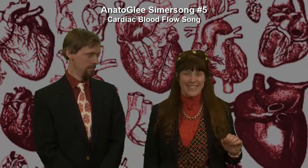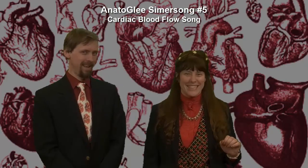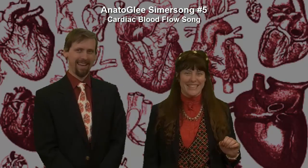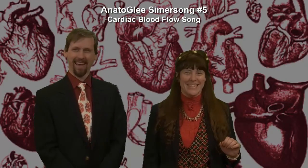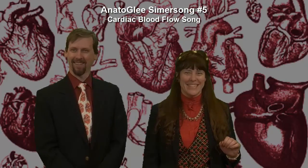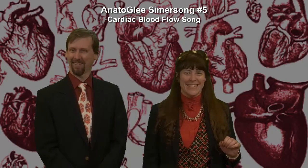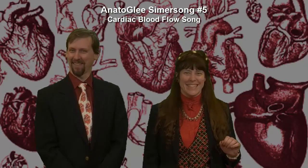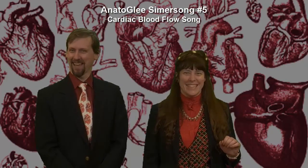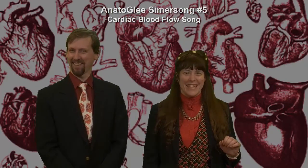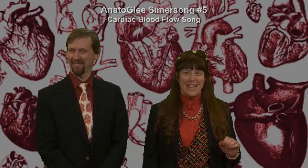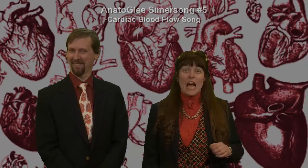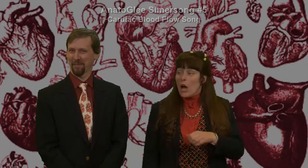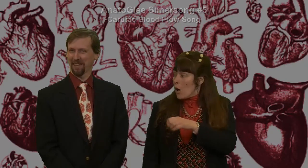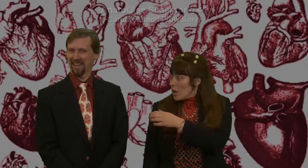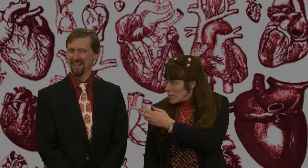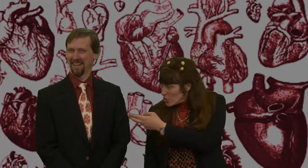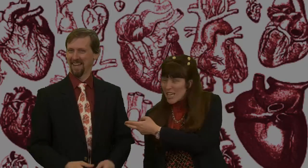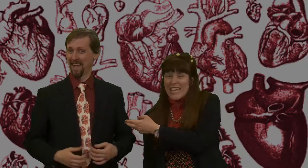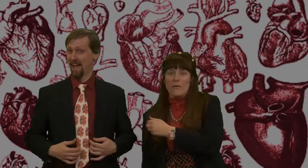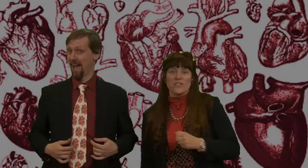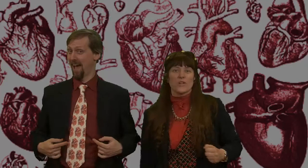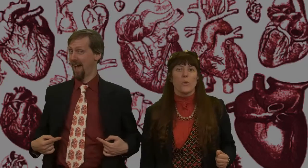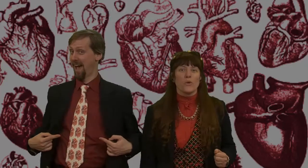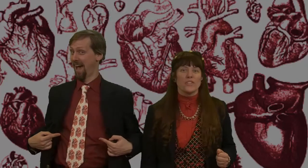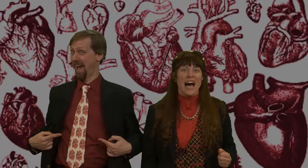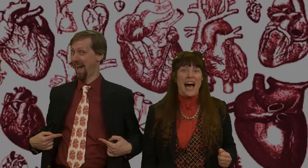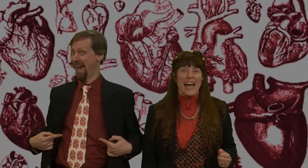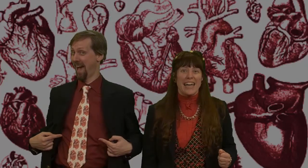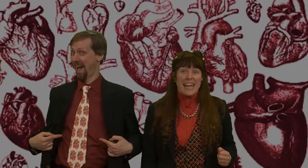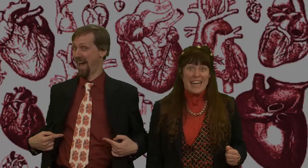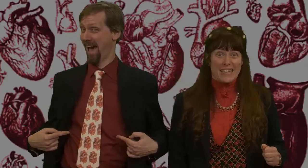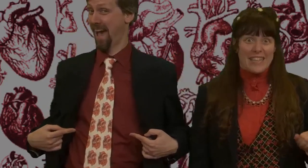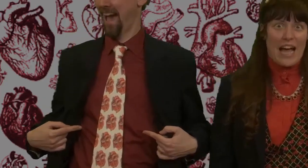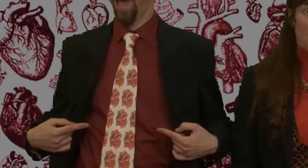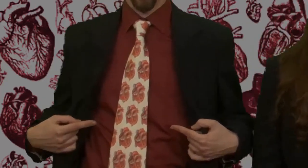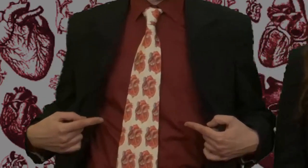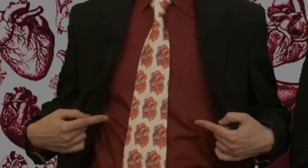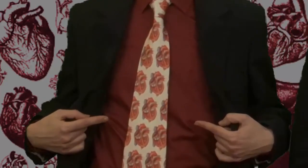How did you know that, Dr. Simmerlein? Check out his cool tie. It's got heart.